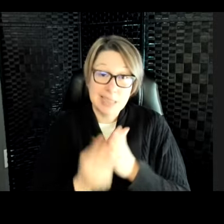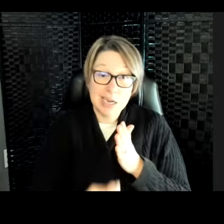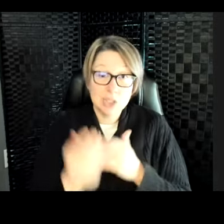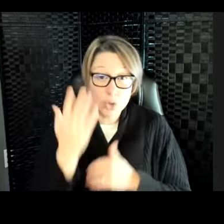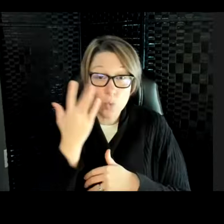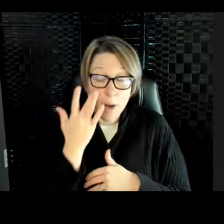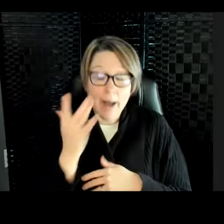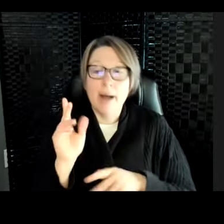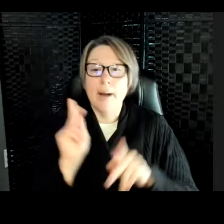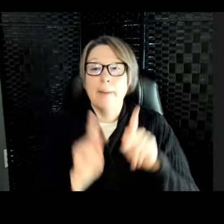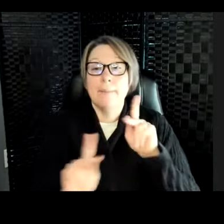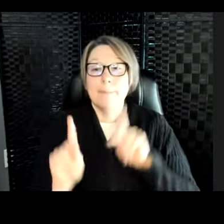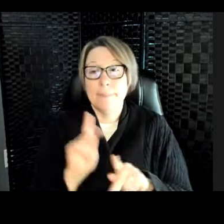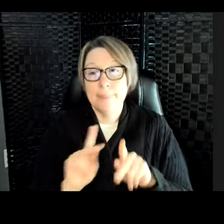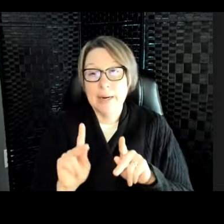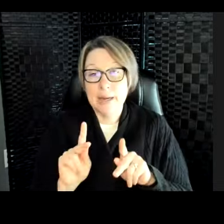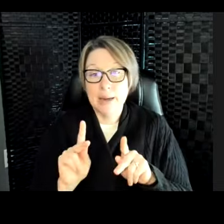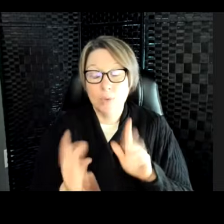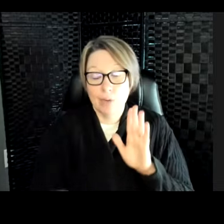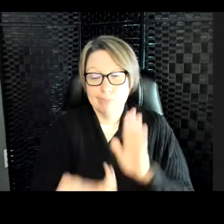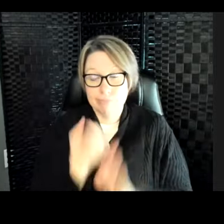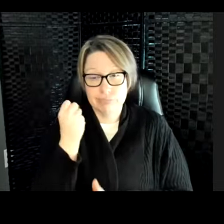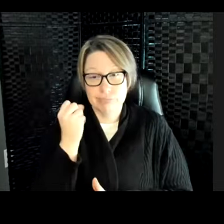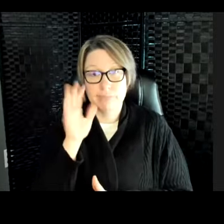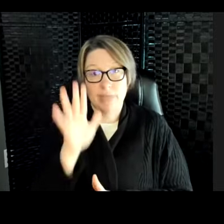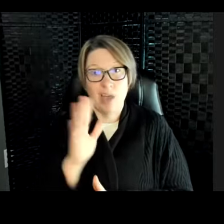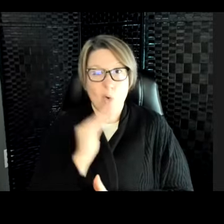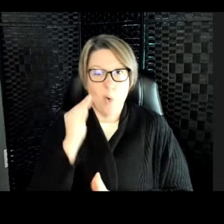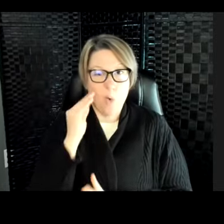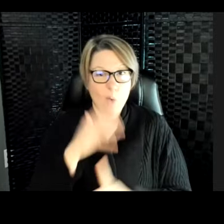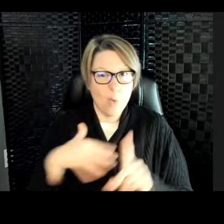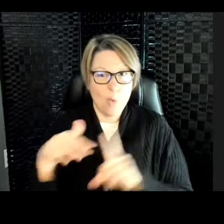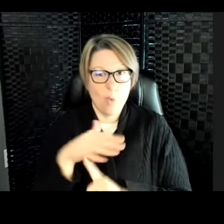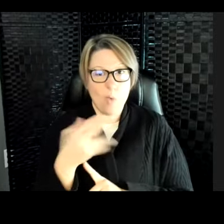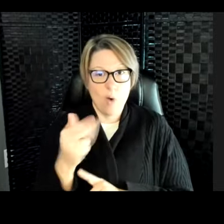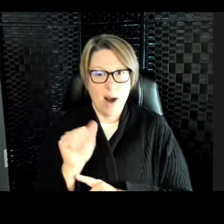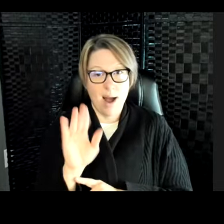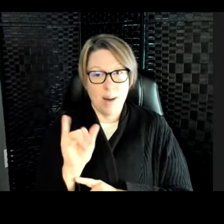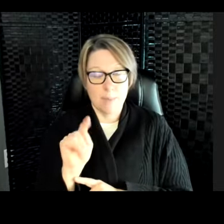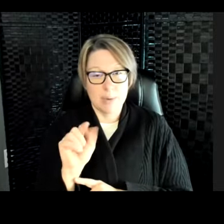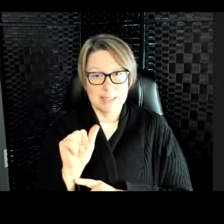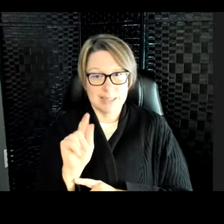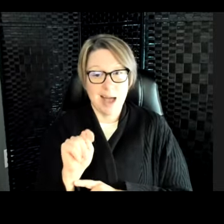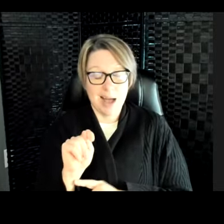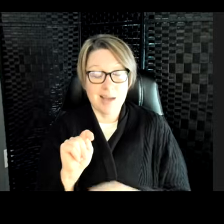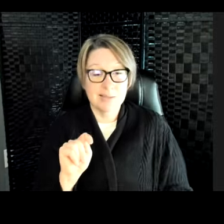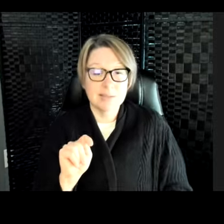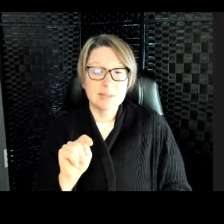take away their habitat. So when people cut down the trees that these